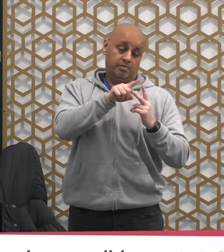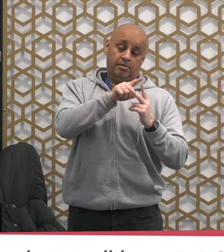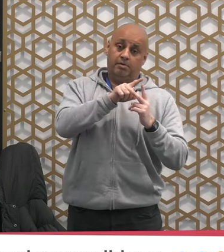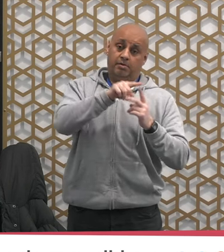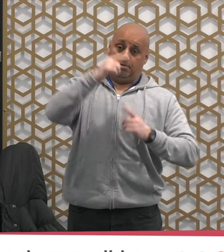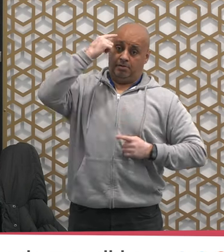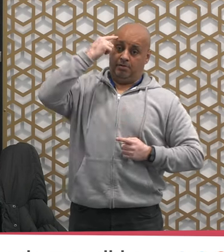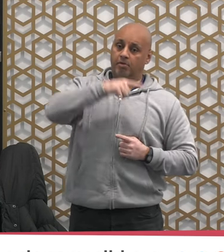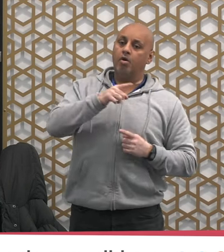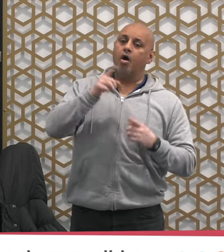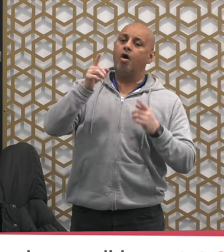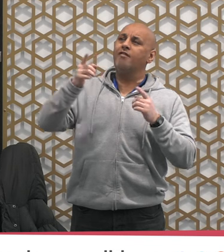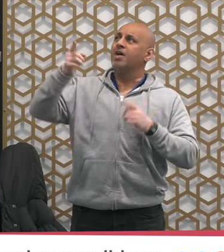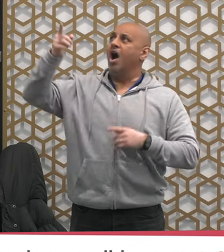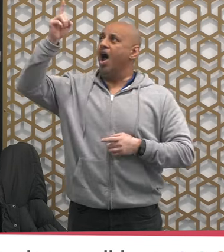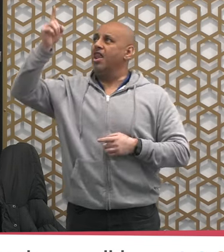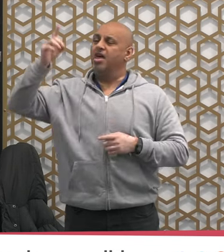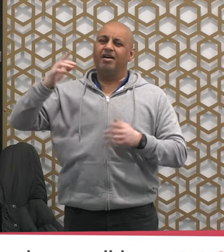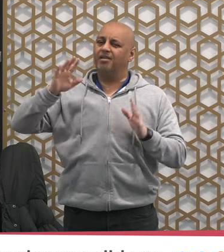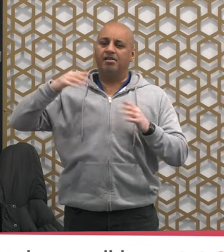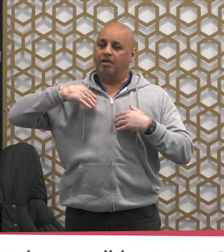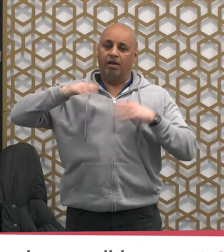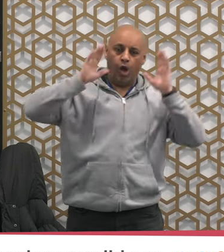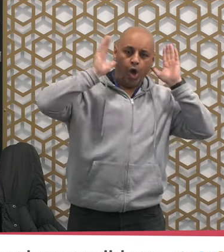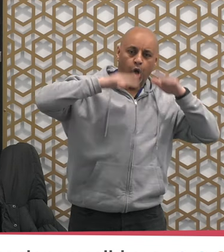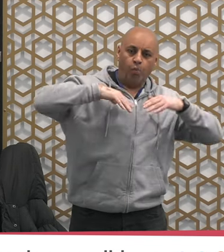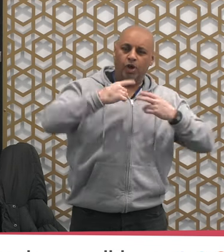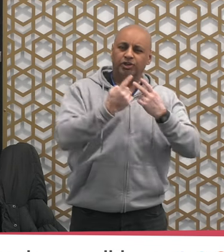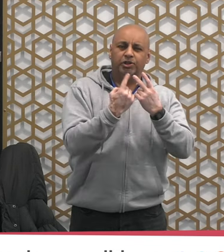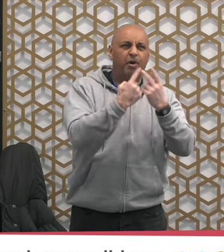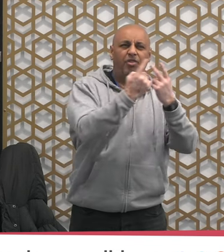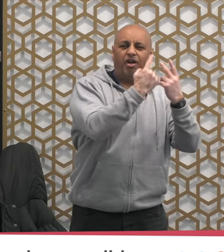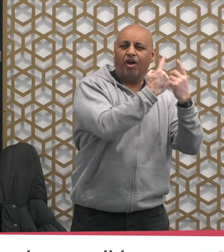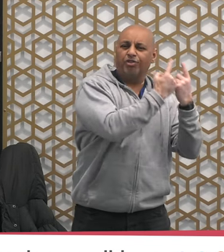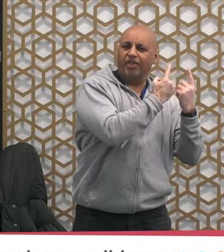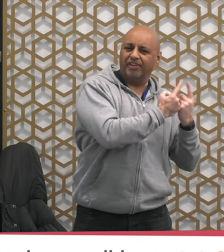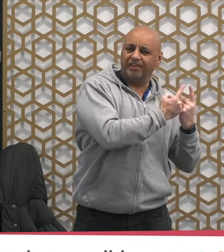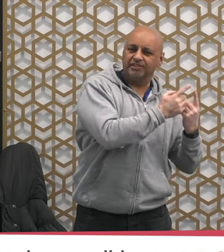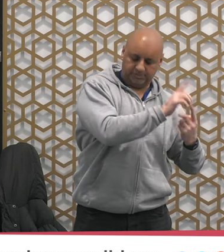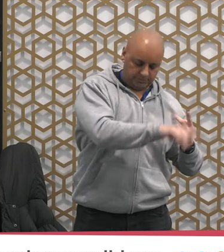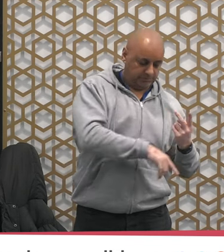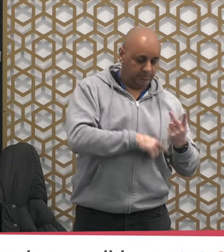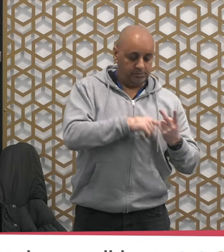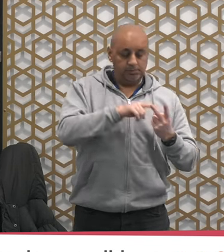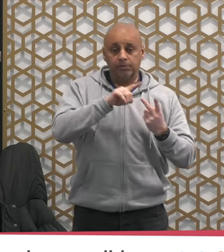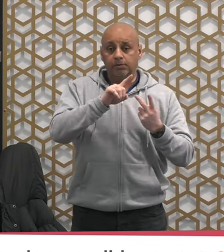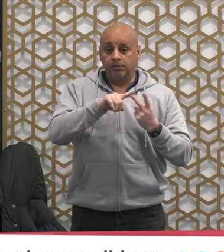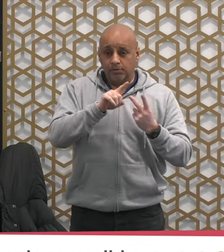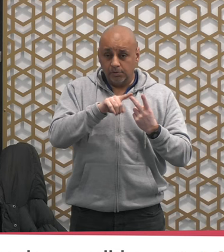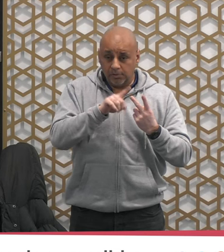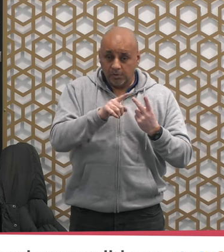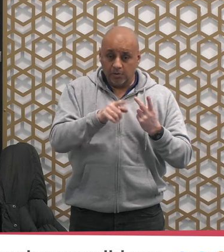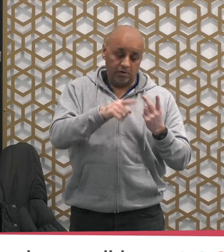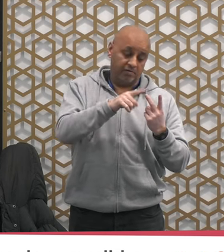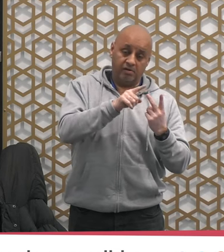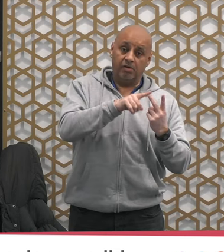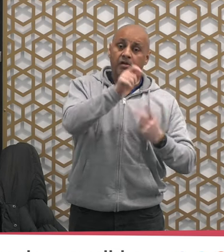any kind of hatred and malice in their hearts against other Muslims their relatives or non-relatives then Allah